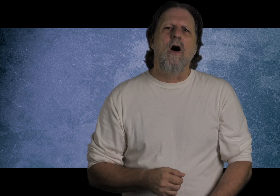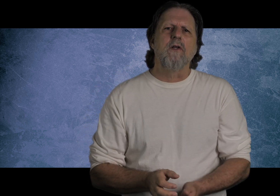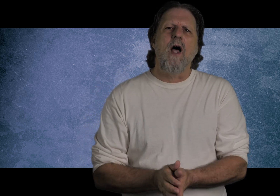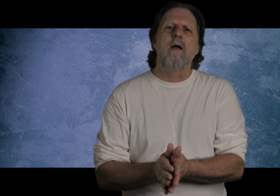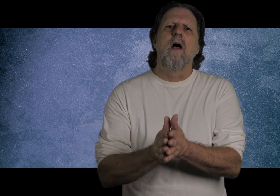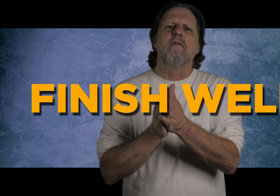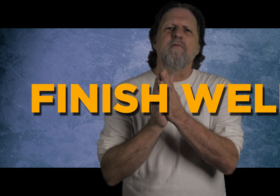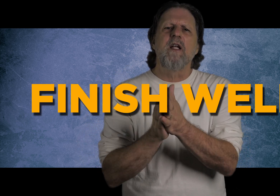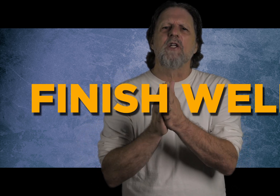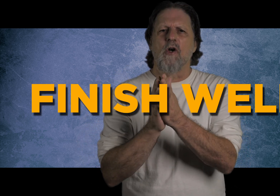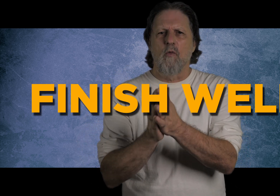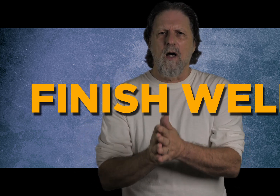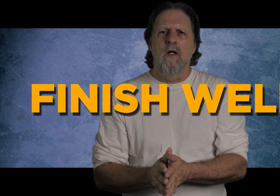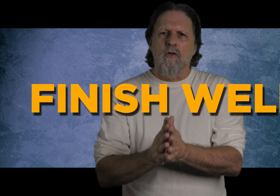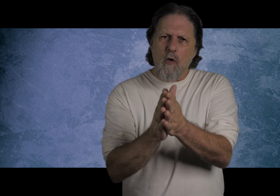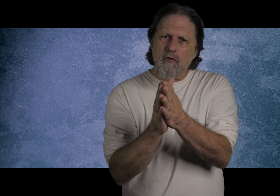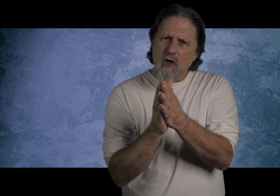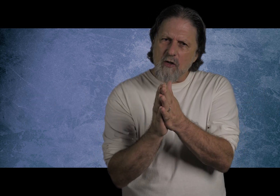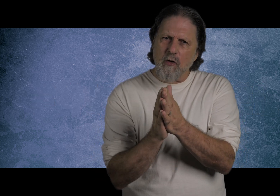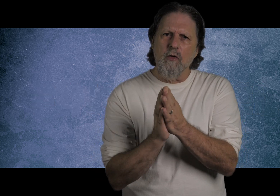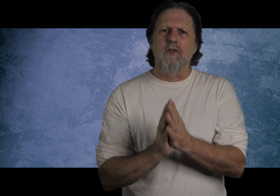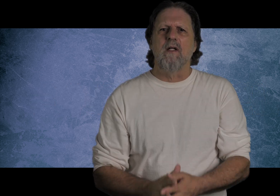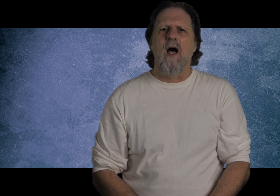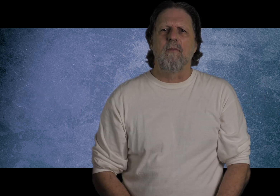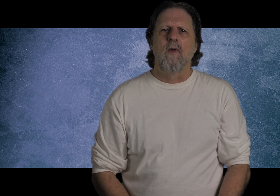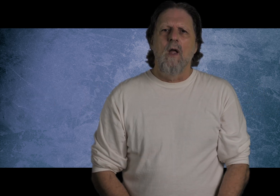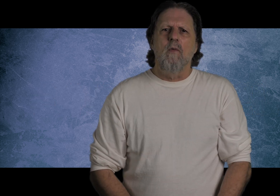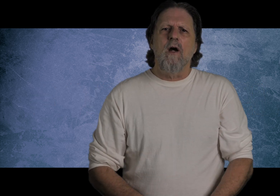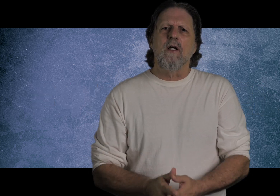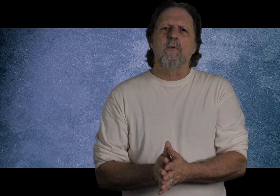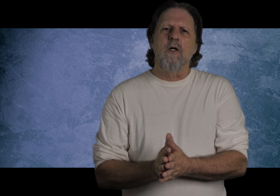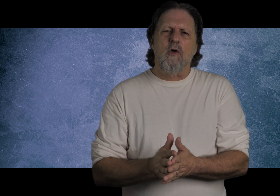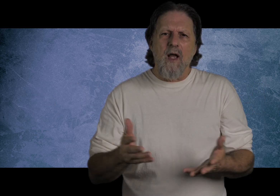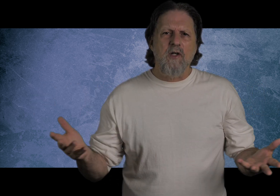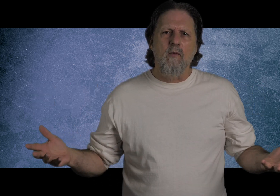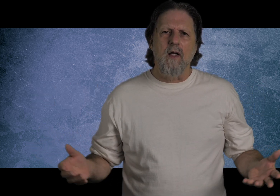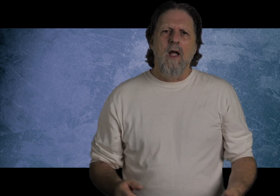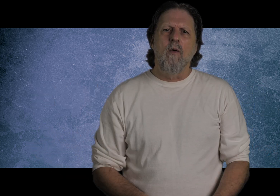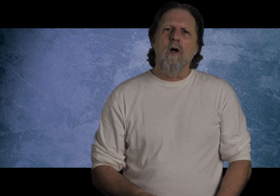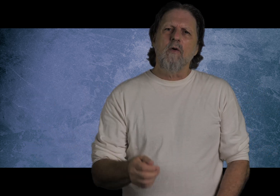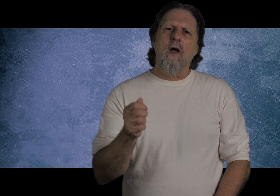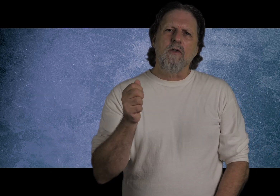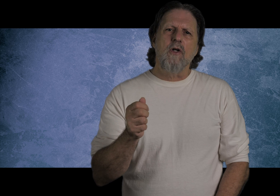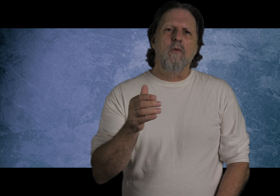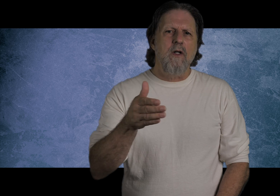all the time, Finish well. Don't start cruising now. We are in a spiritual race, aren't we? And what do runners do when they're